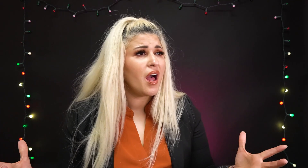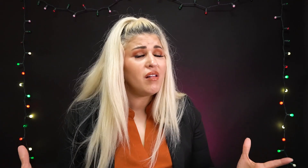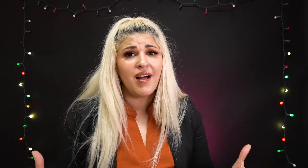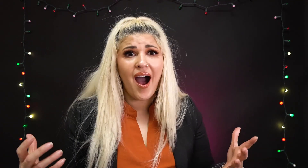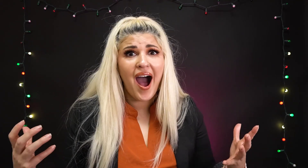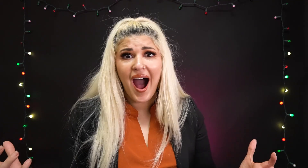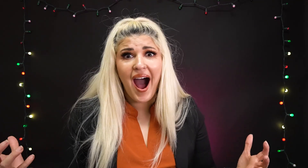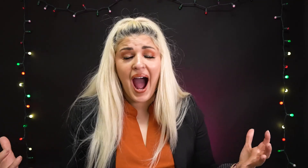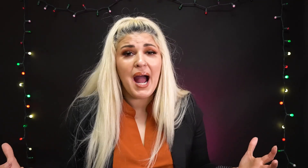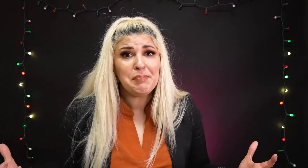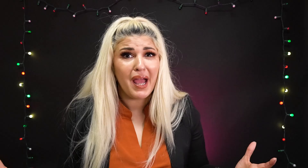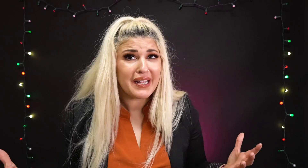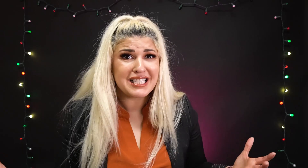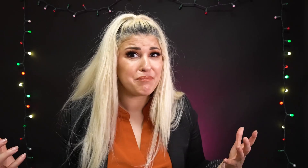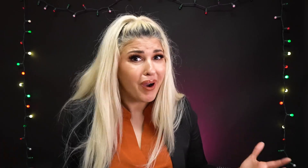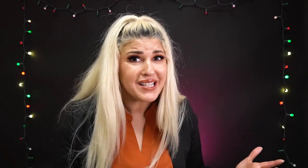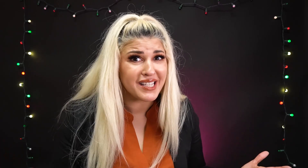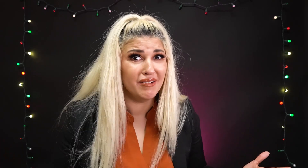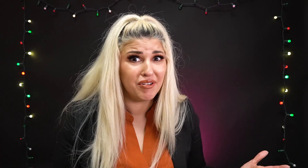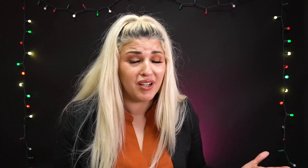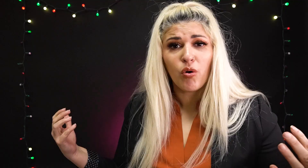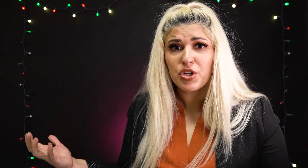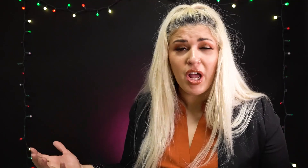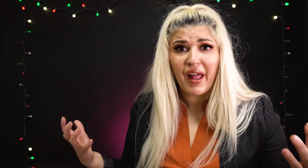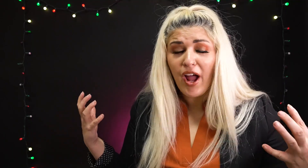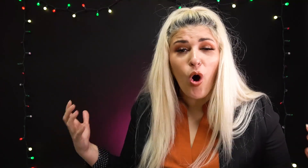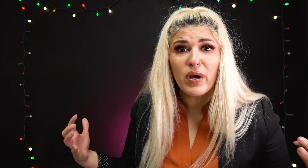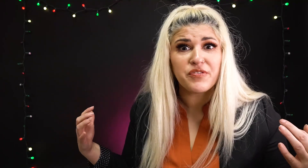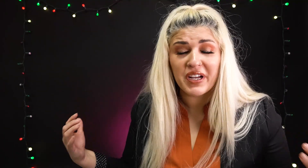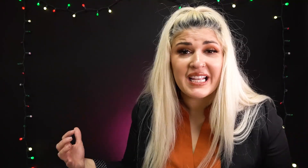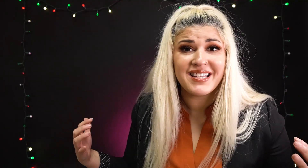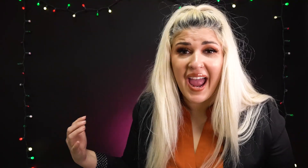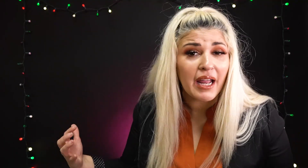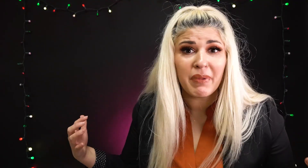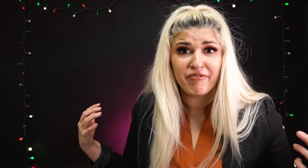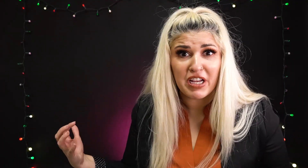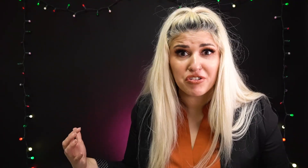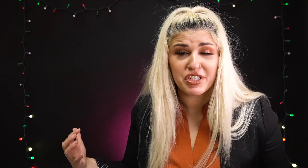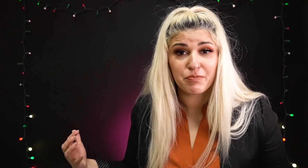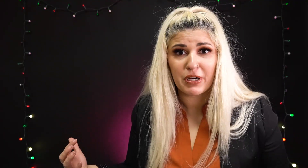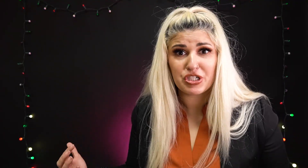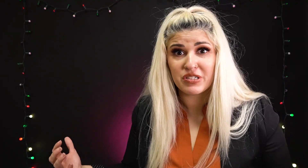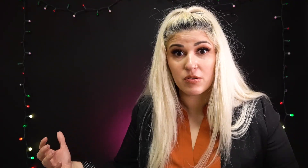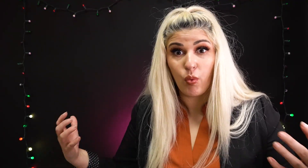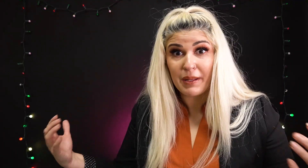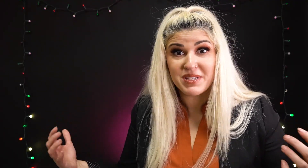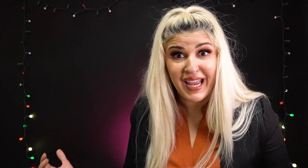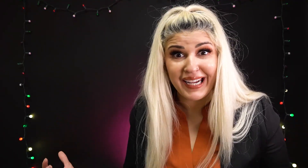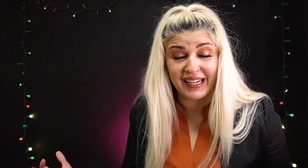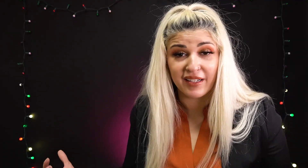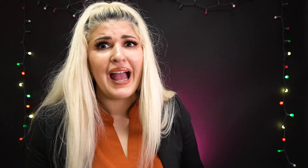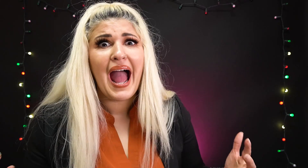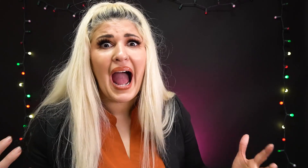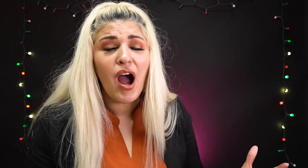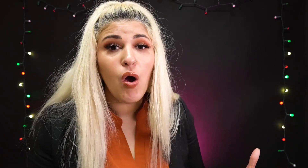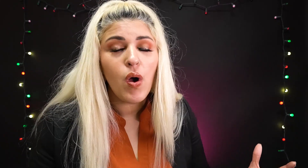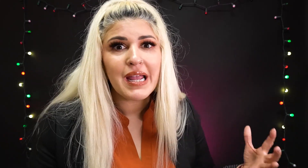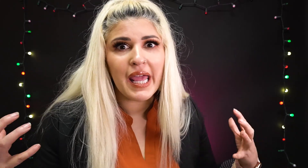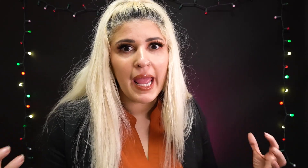rochelle i'm not expressive rochelle i always forget to add my facial expressions when i'm signing how can i